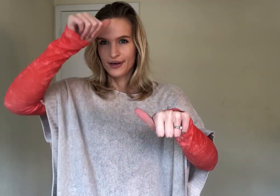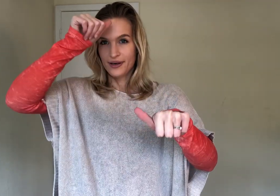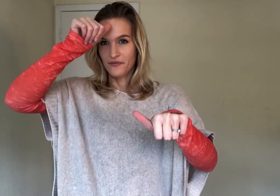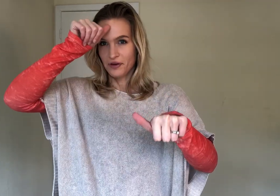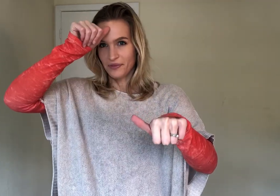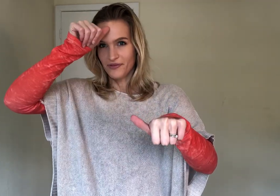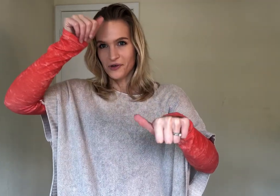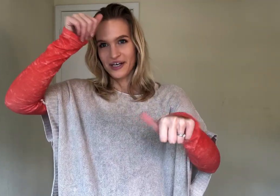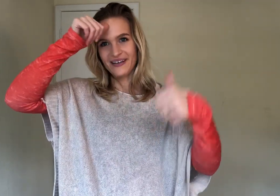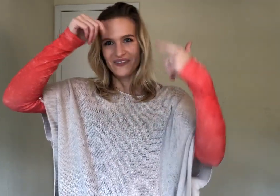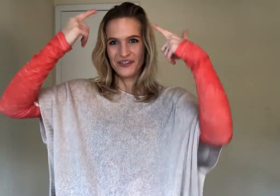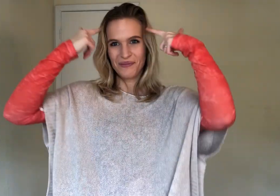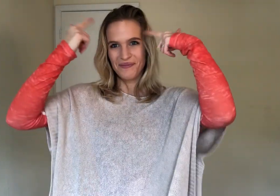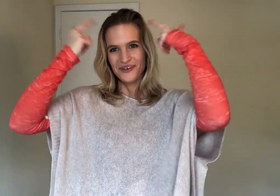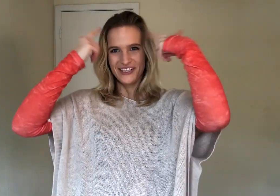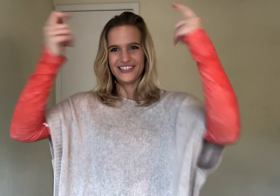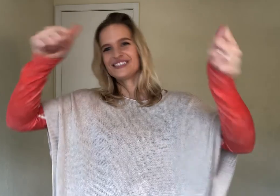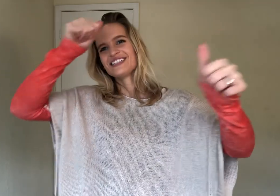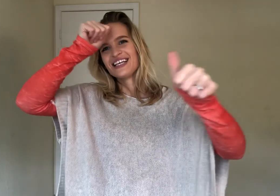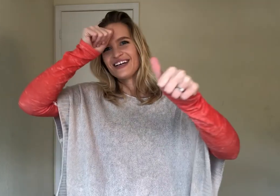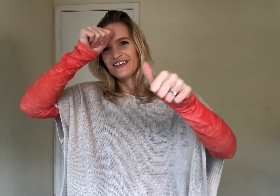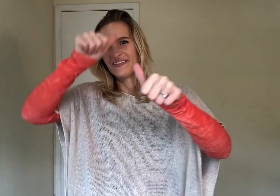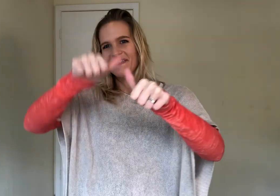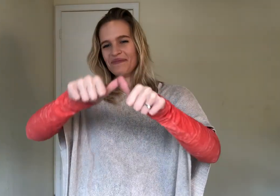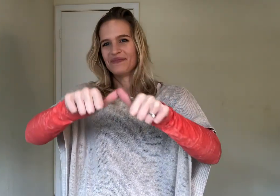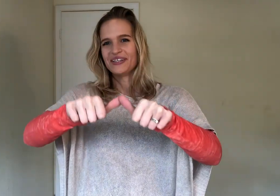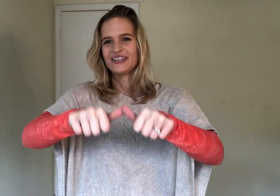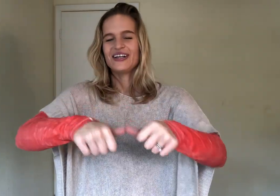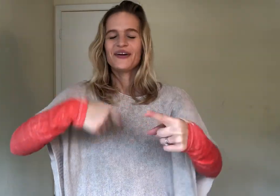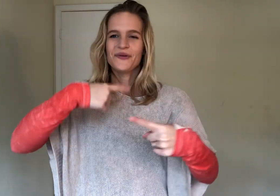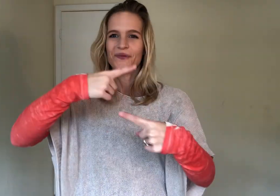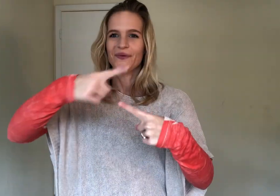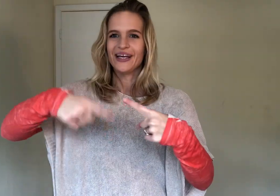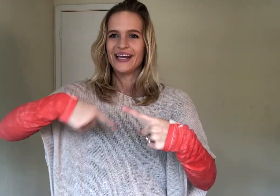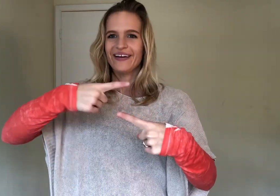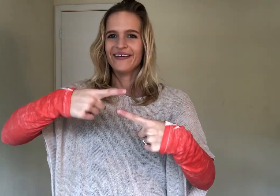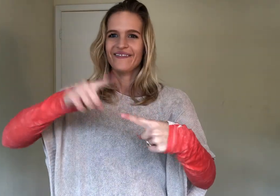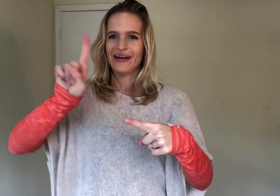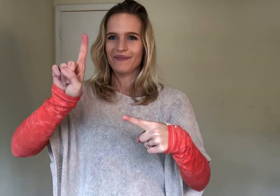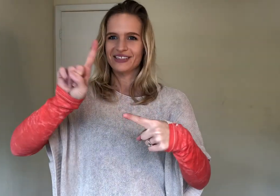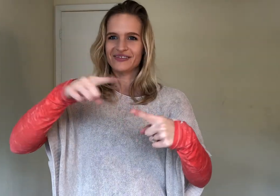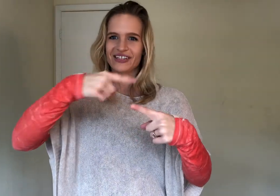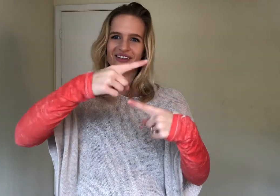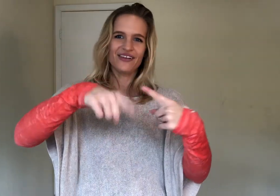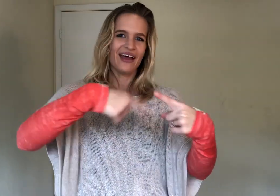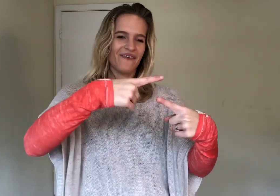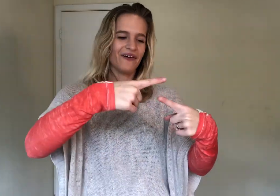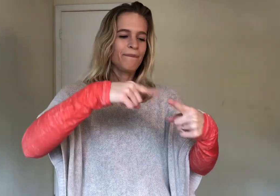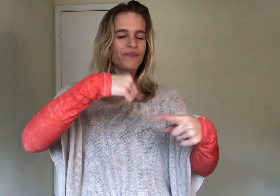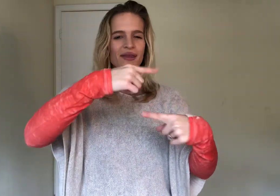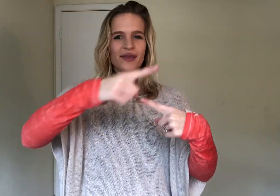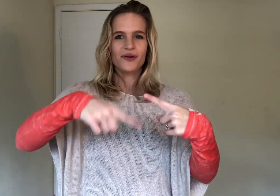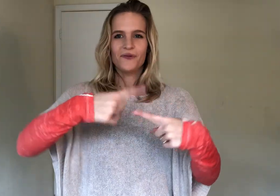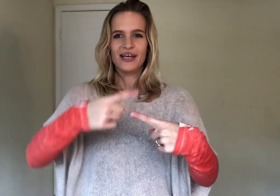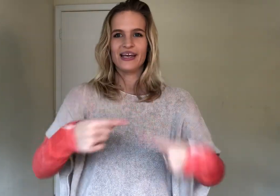From the forehead. Where your memory is. Remember. When. Wrap this finger on that one. When.